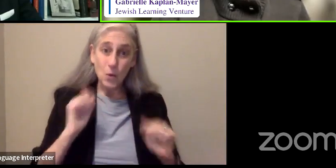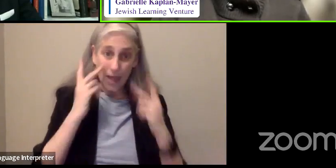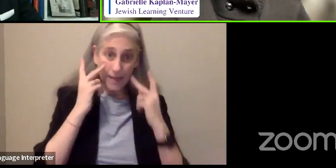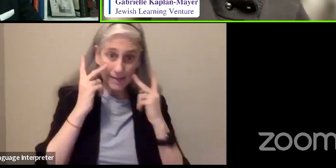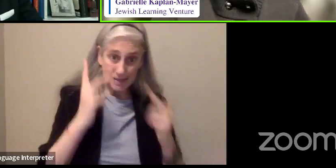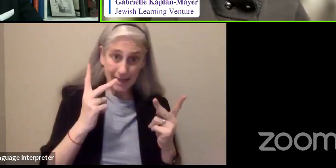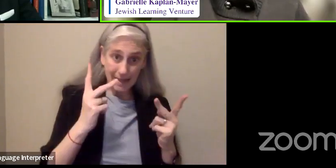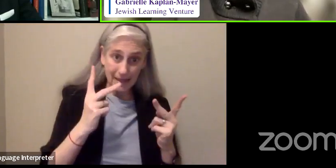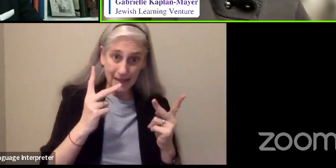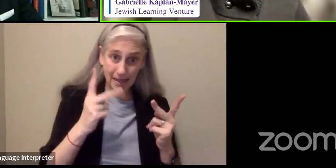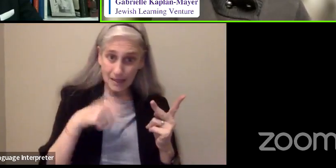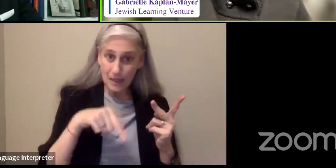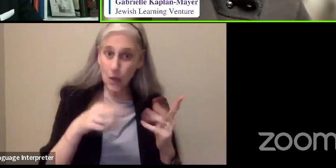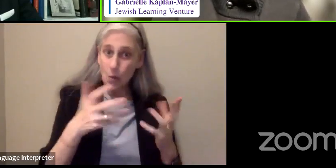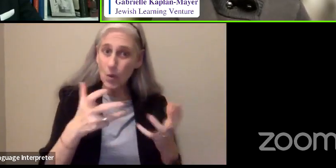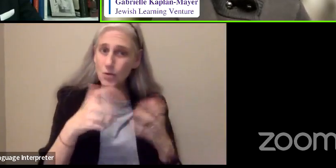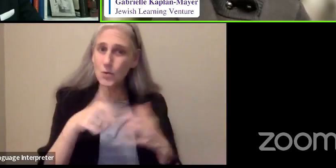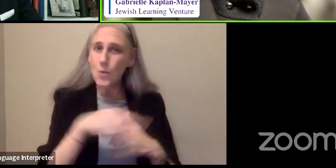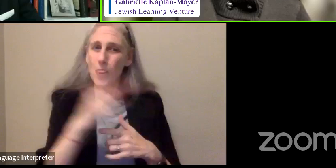who can't?